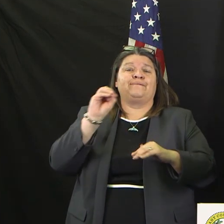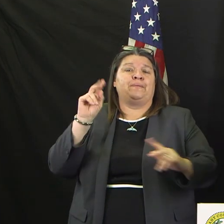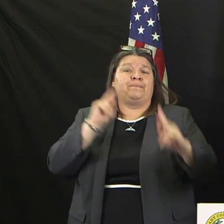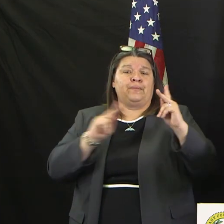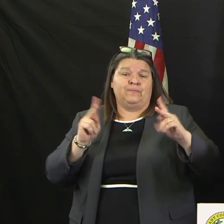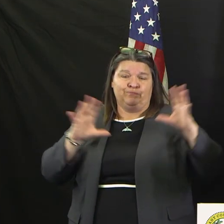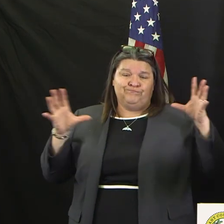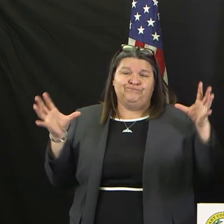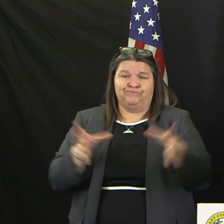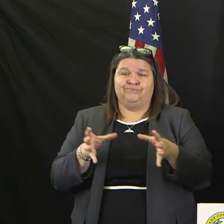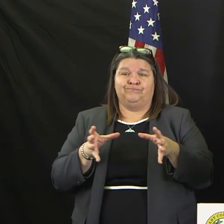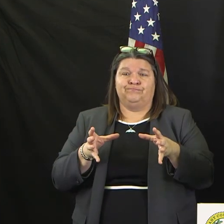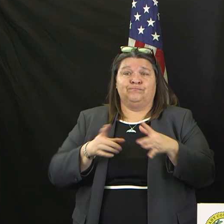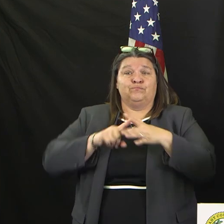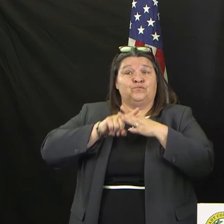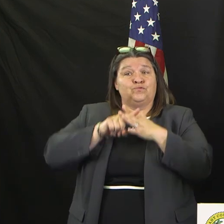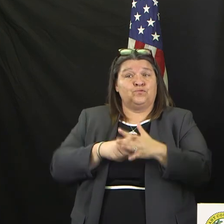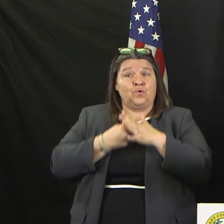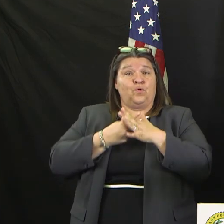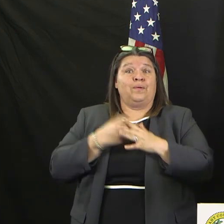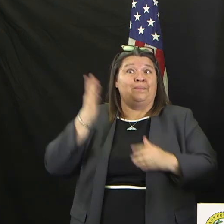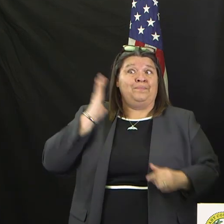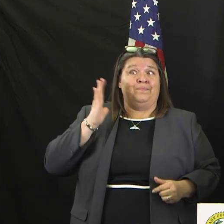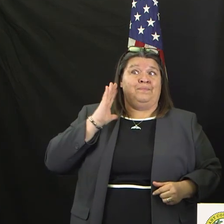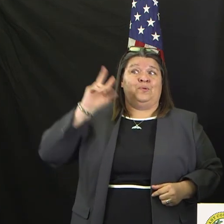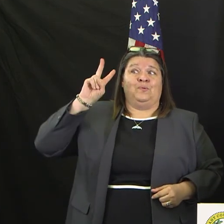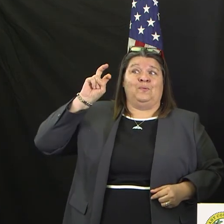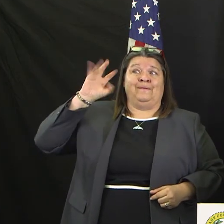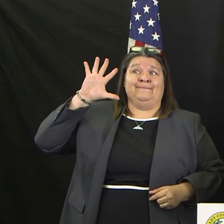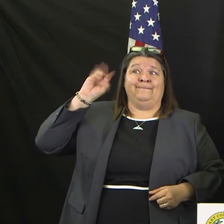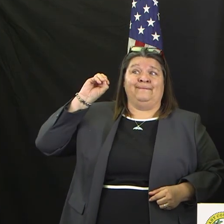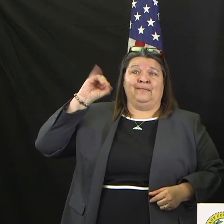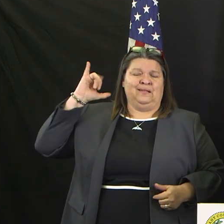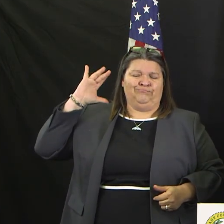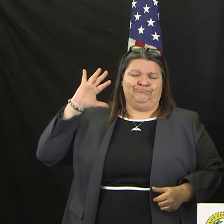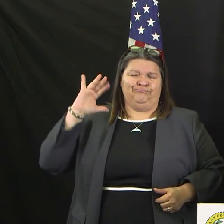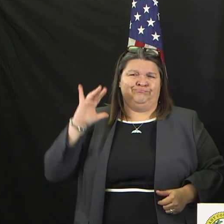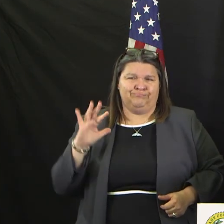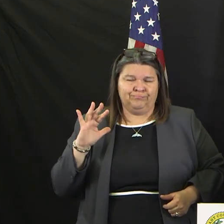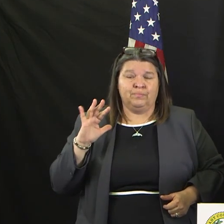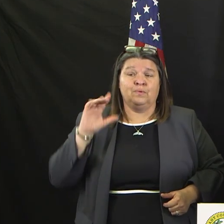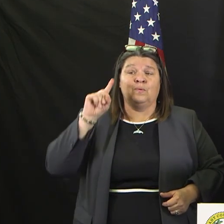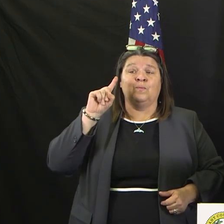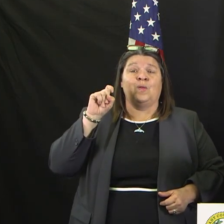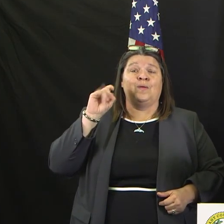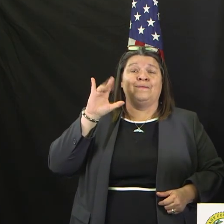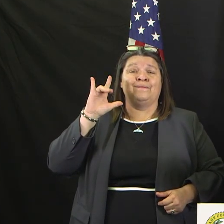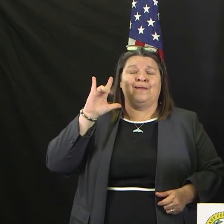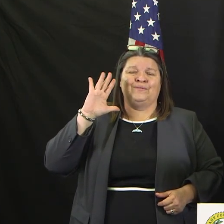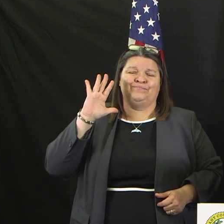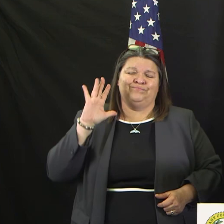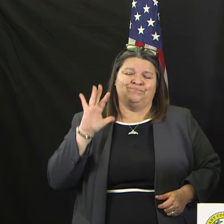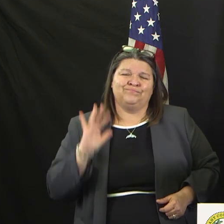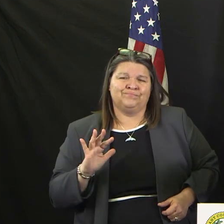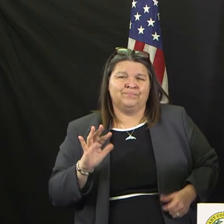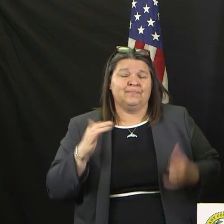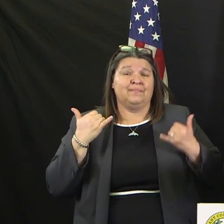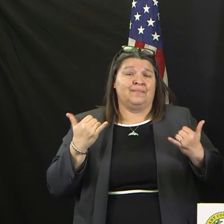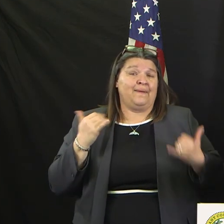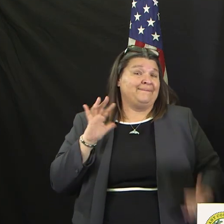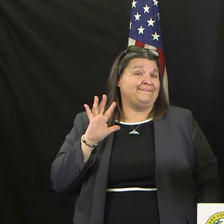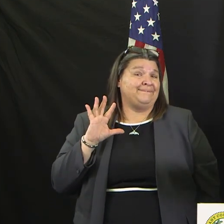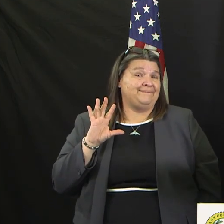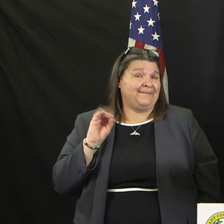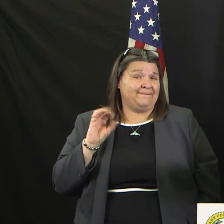moved to 1.25, and now we've stepped down to the CDC recommendation of 50 people. It closes dine-in service for